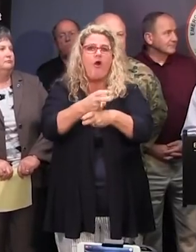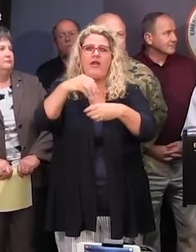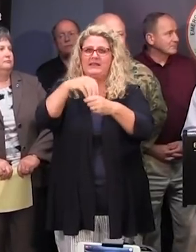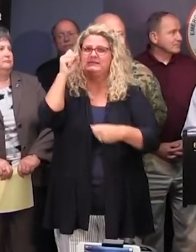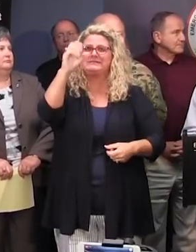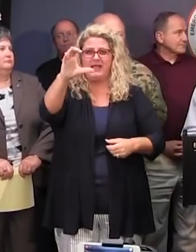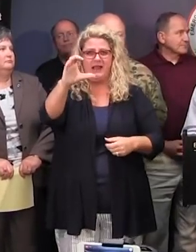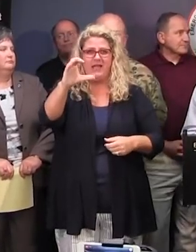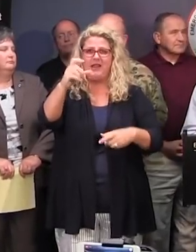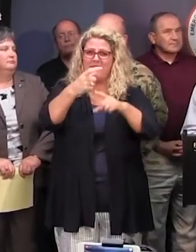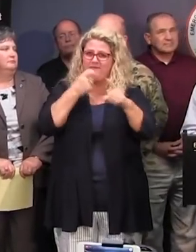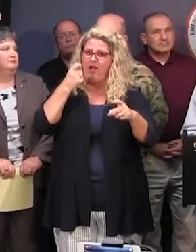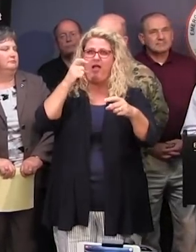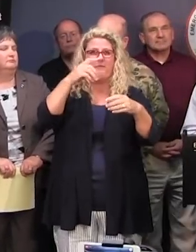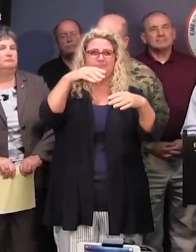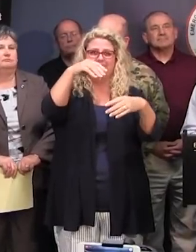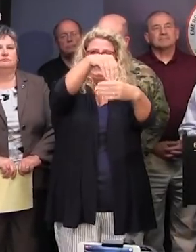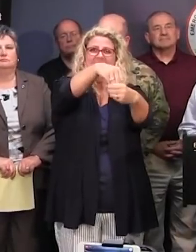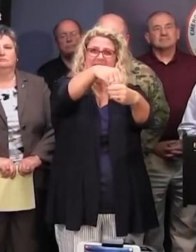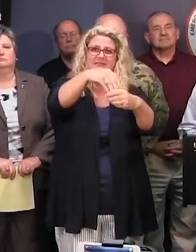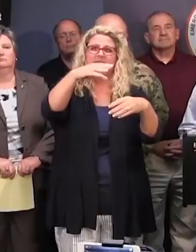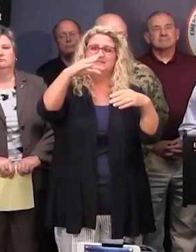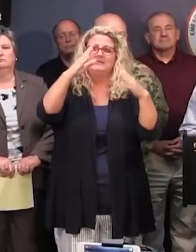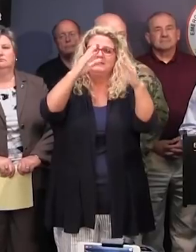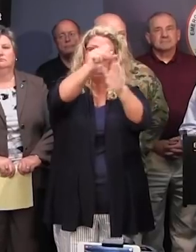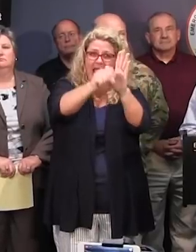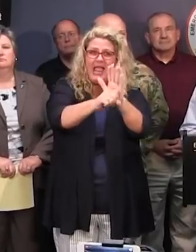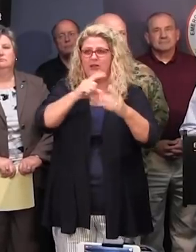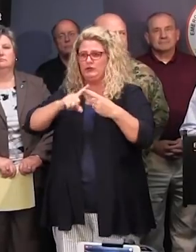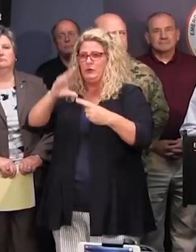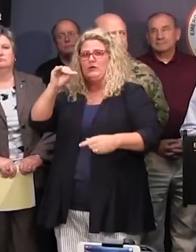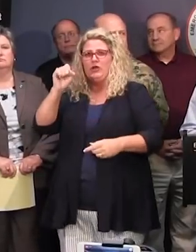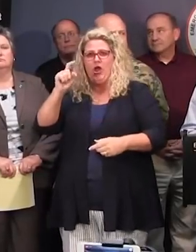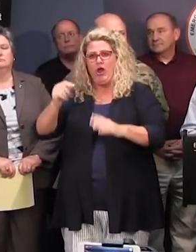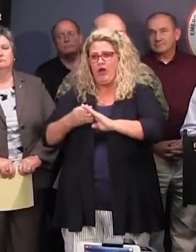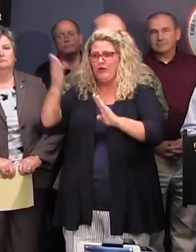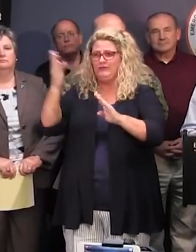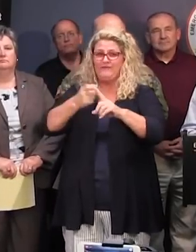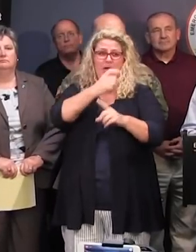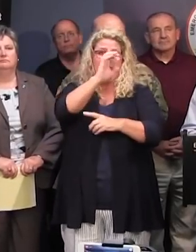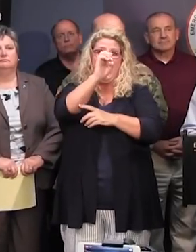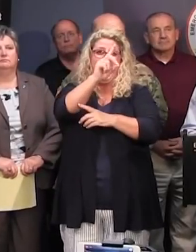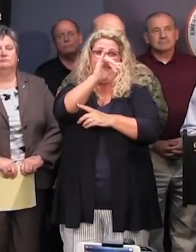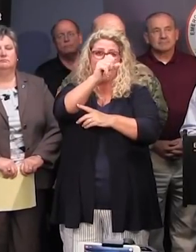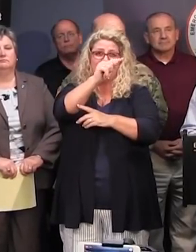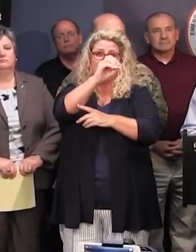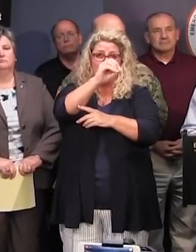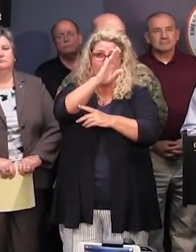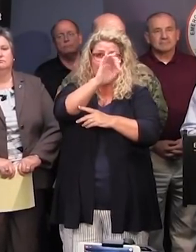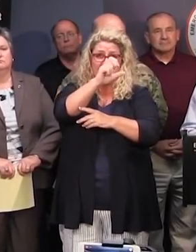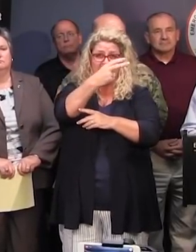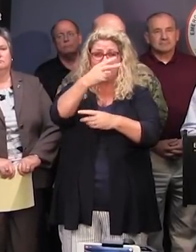areas well inland from the coast. A hurricane watch and storm surge watch remain in effect from Edisto Beach north to South Santee